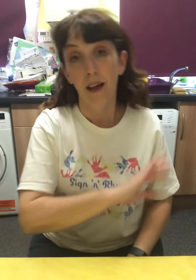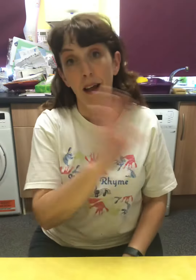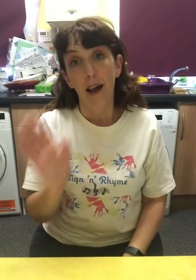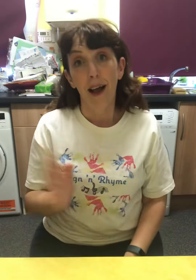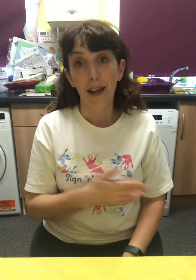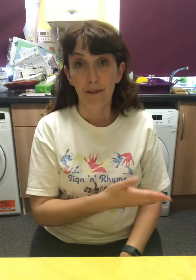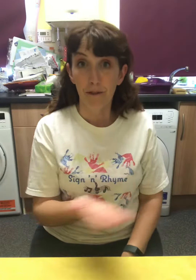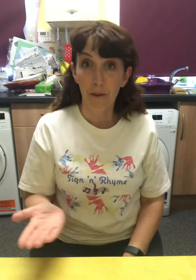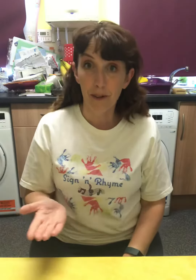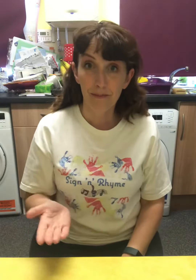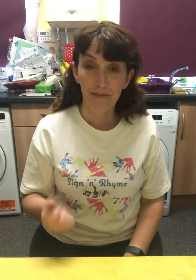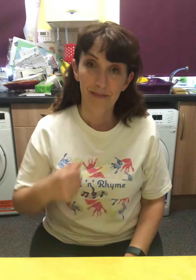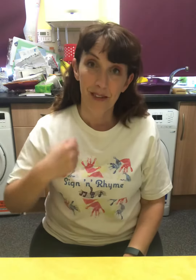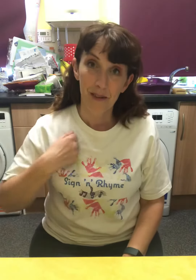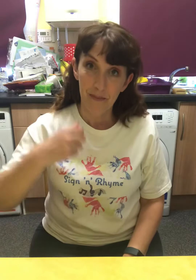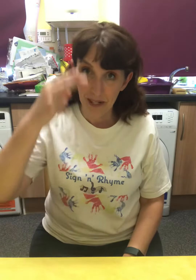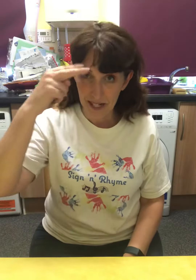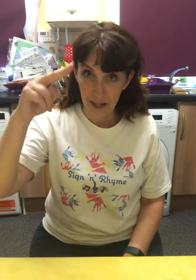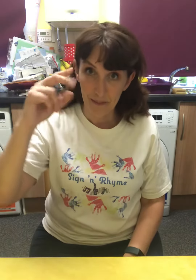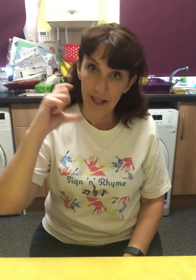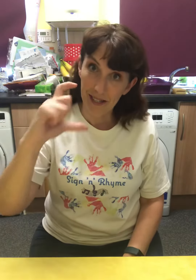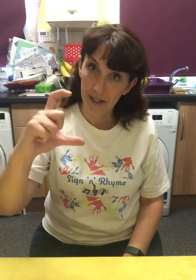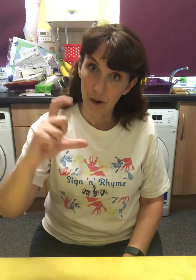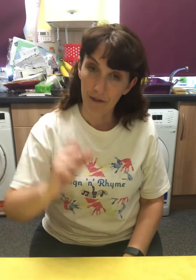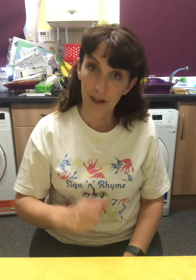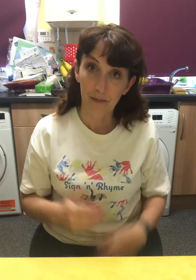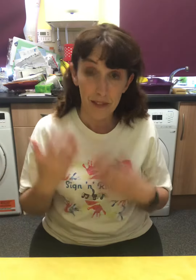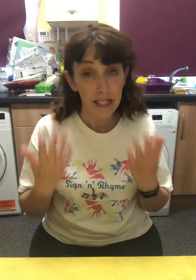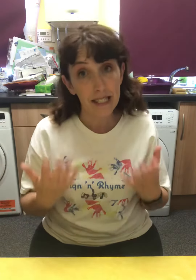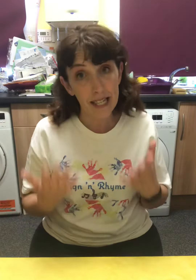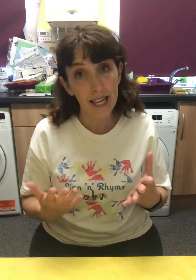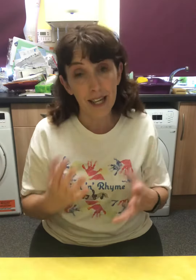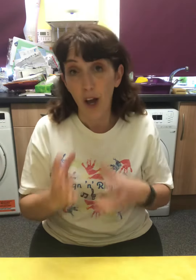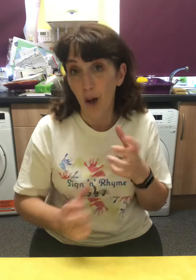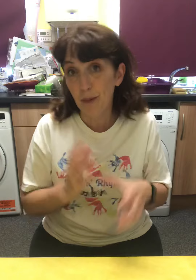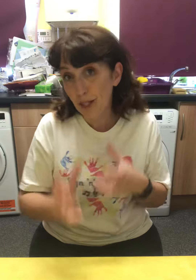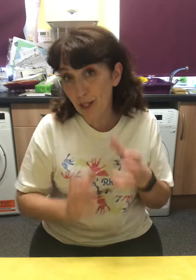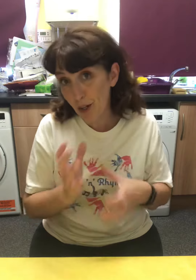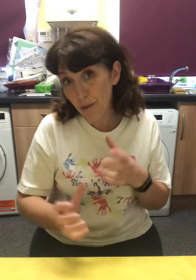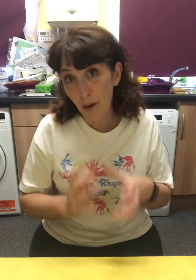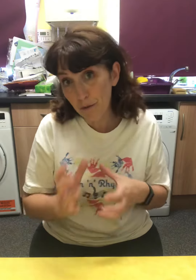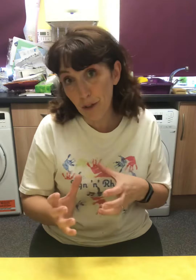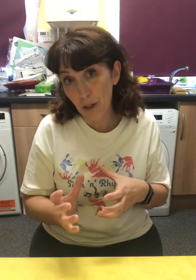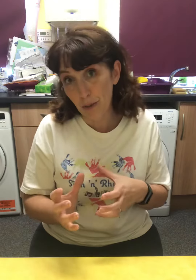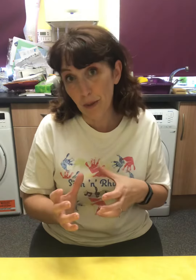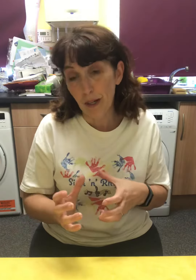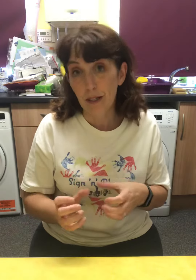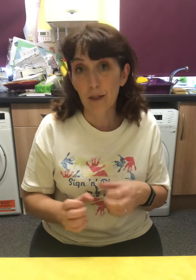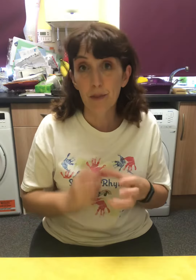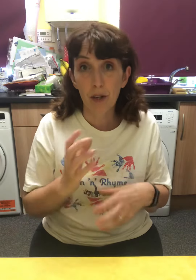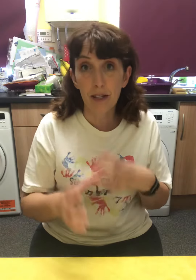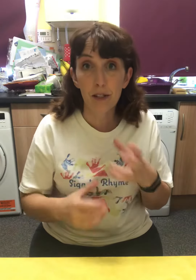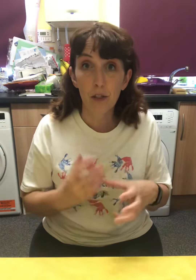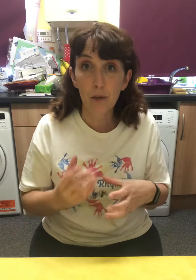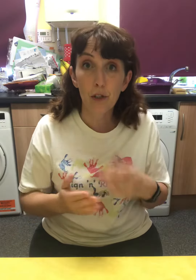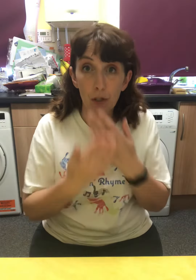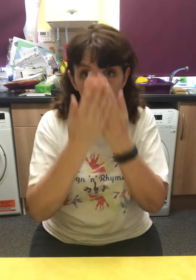Hello everyone, my name is Cara. Today I'm going to sign and rhyme for you some signs that you can use